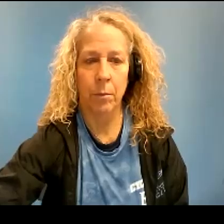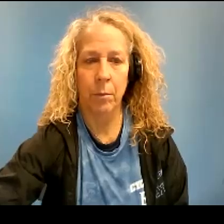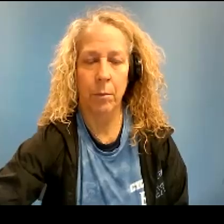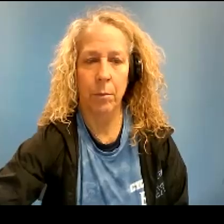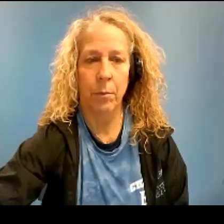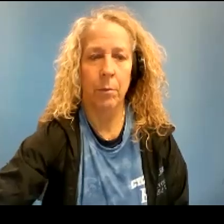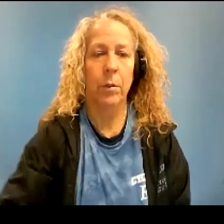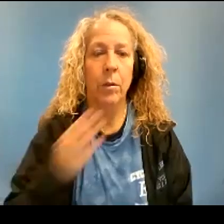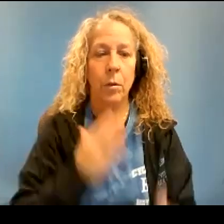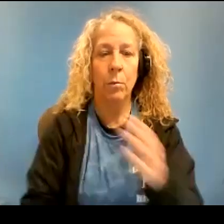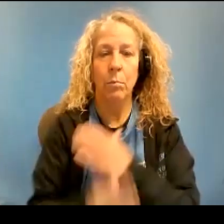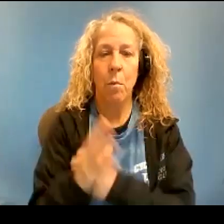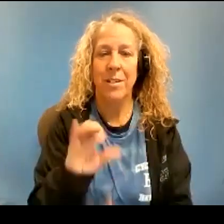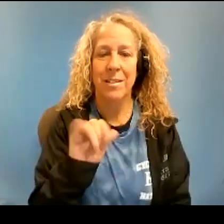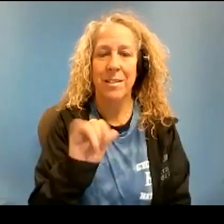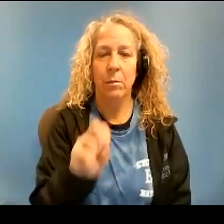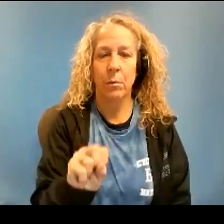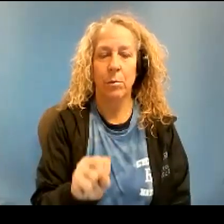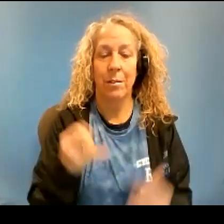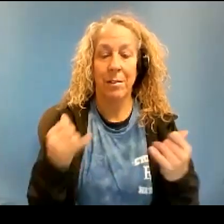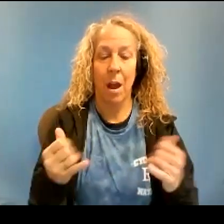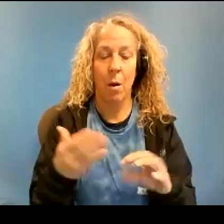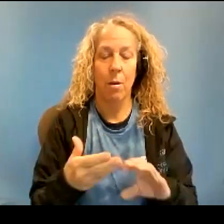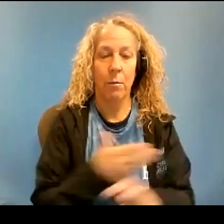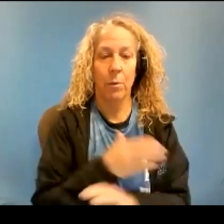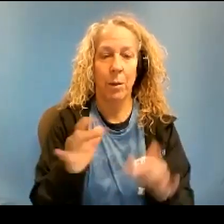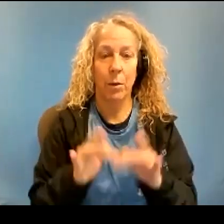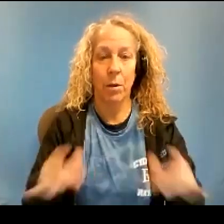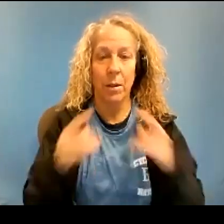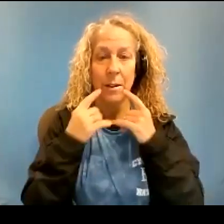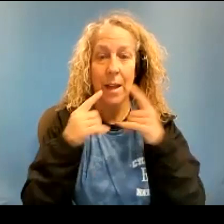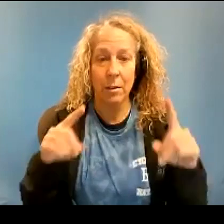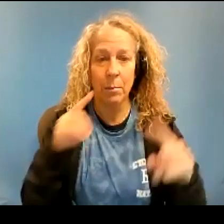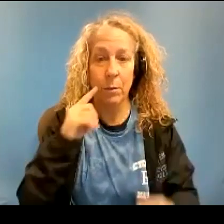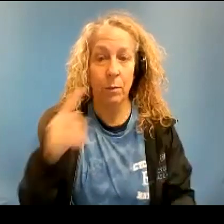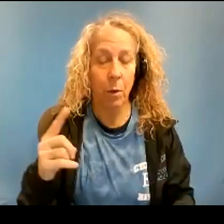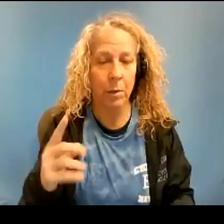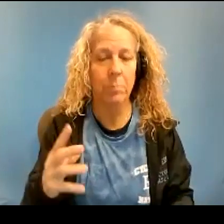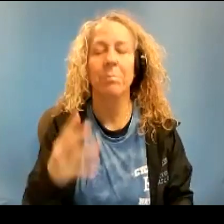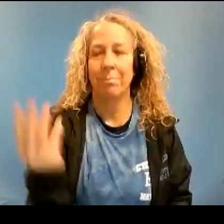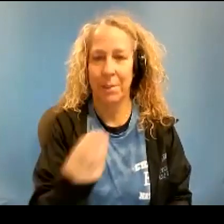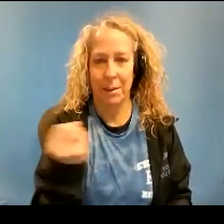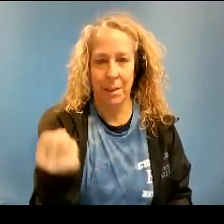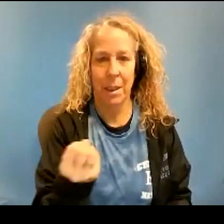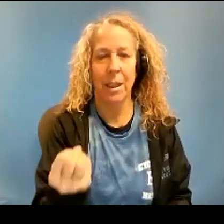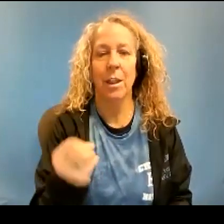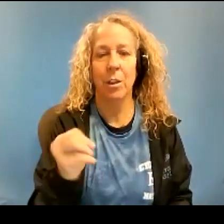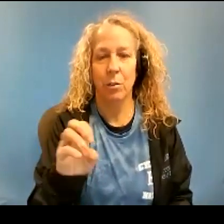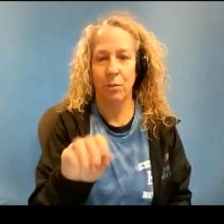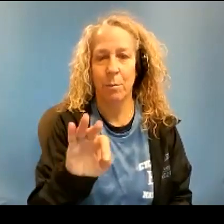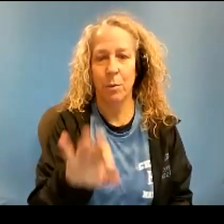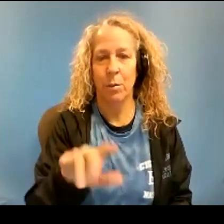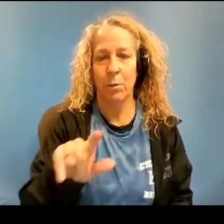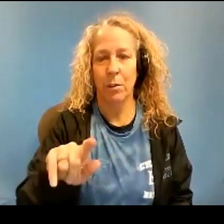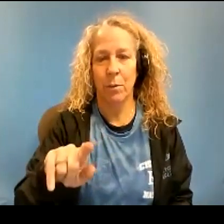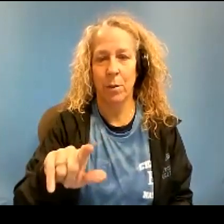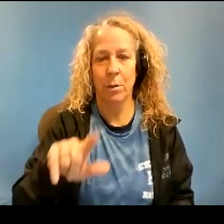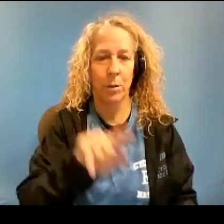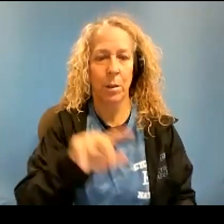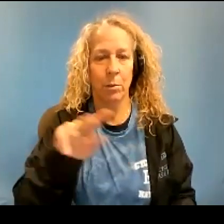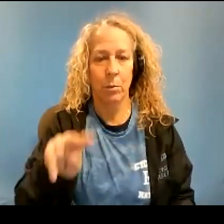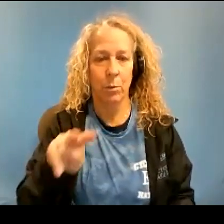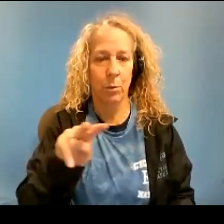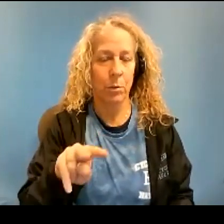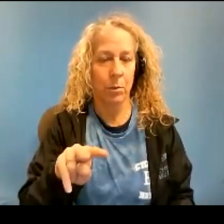Good morning, cyclones. The following are your pre-recorded announcements for Monday, February 21st, 2022